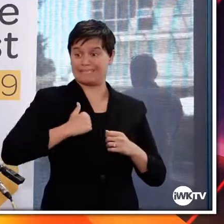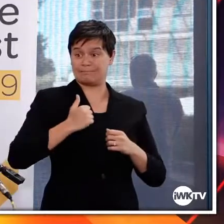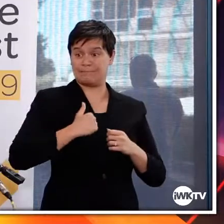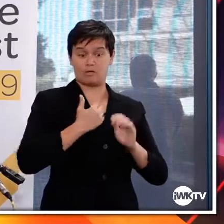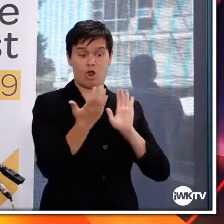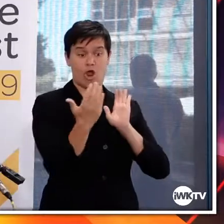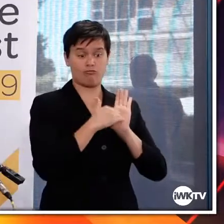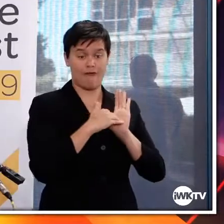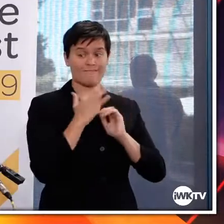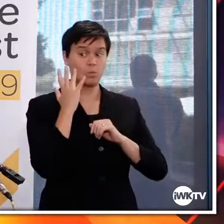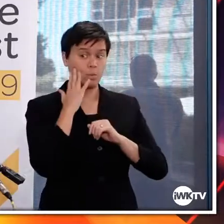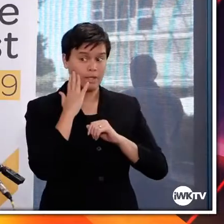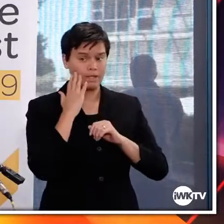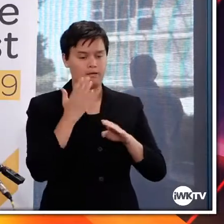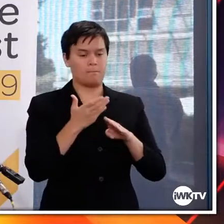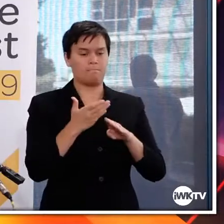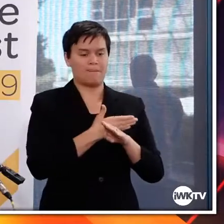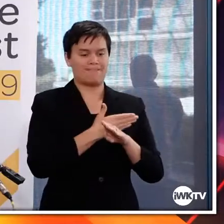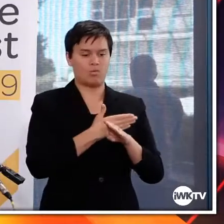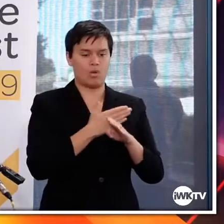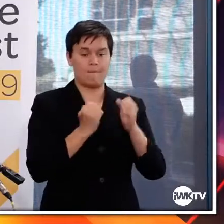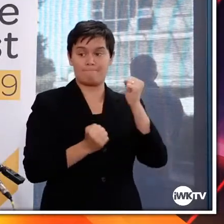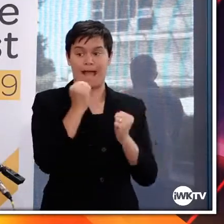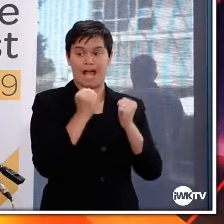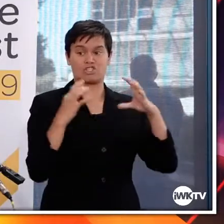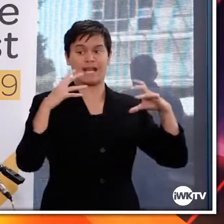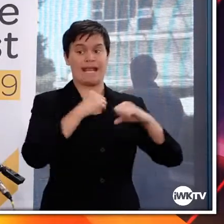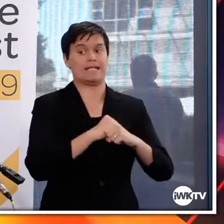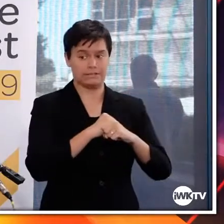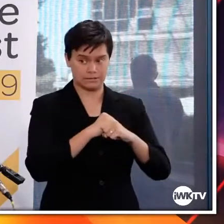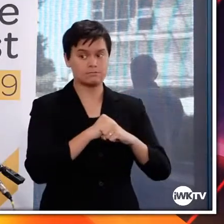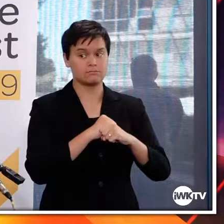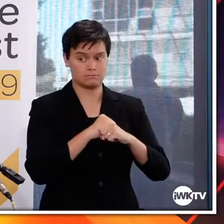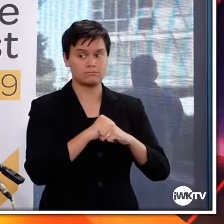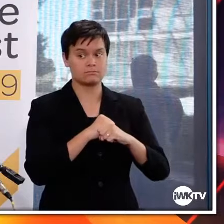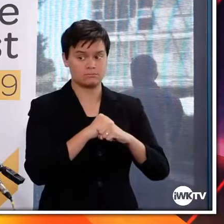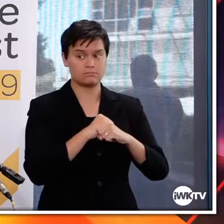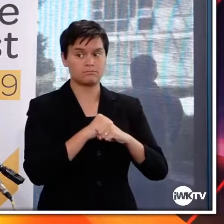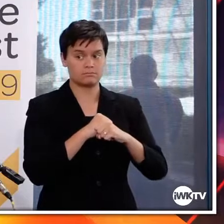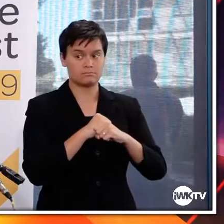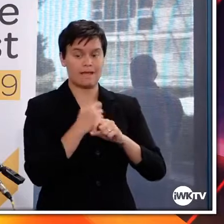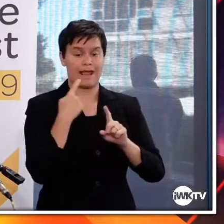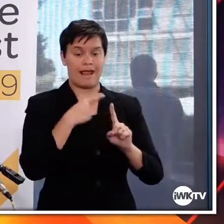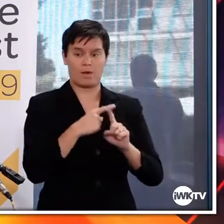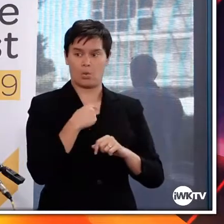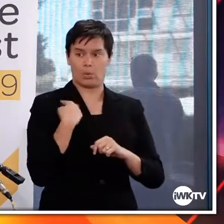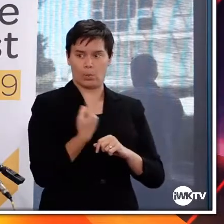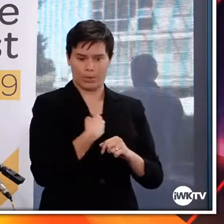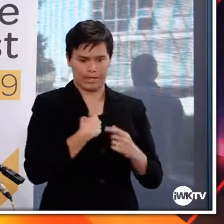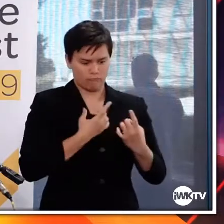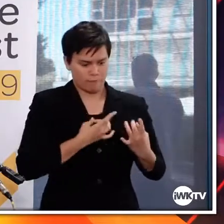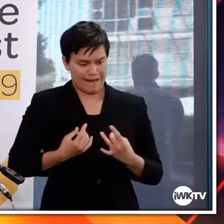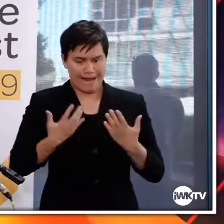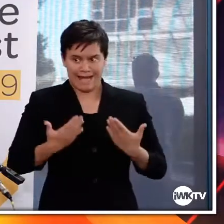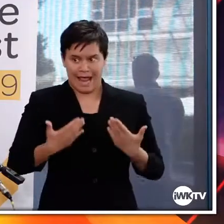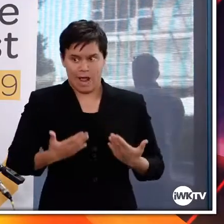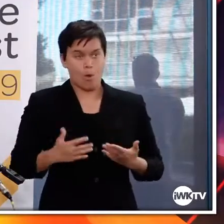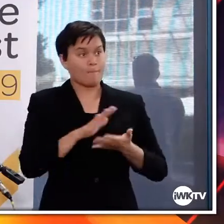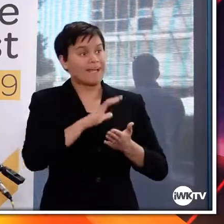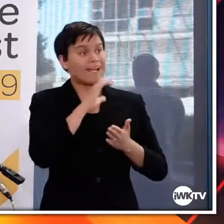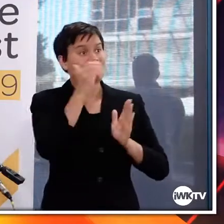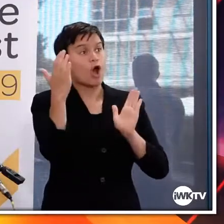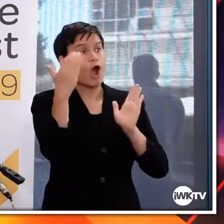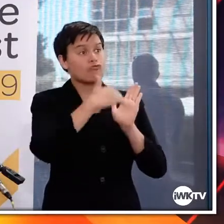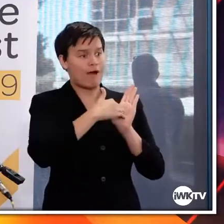first quarter of this year, so before the end of March, and we are prepared to make sure we are ready to use it if it arrives sooner rather